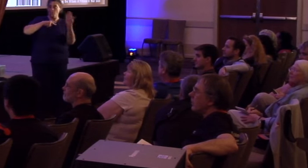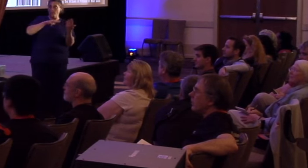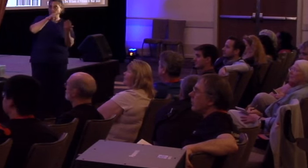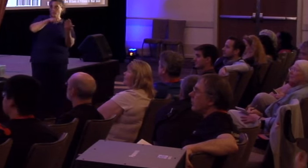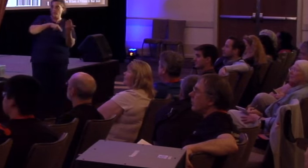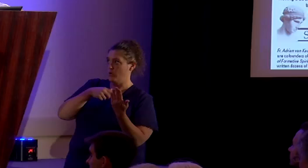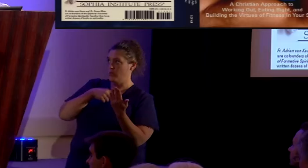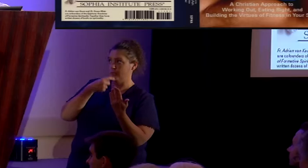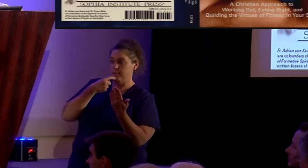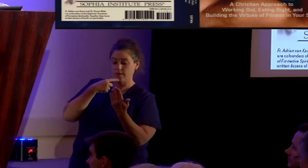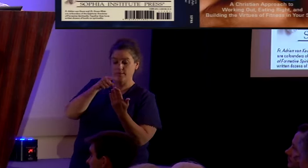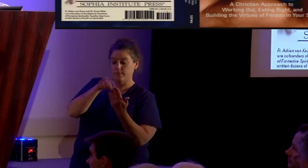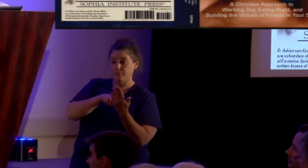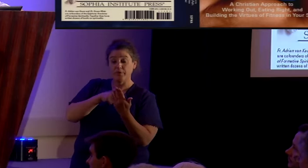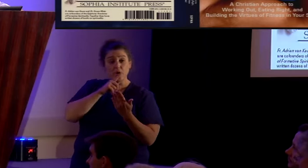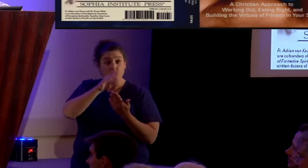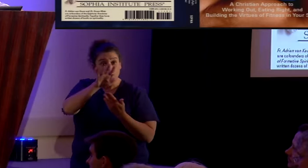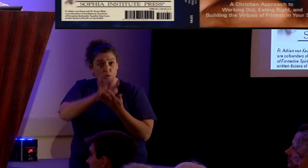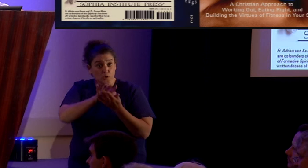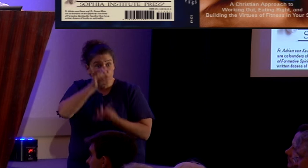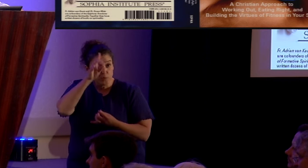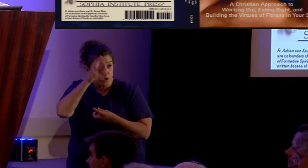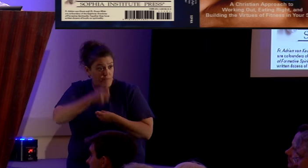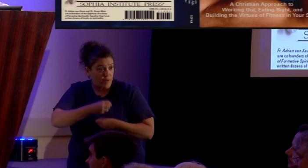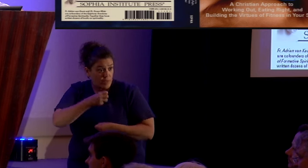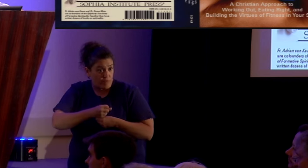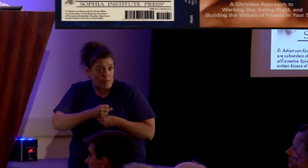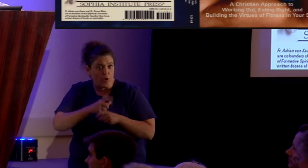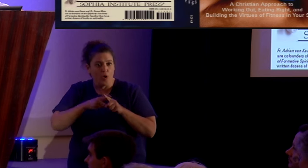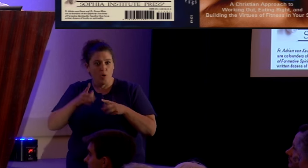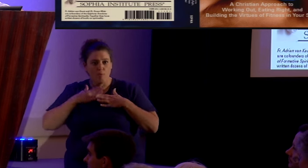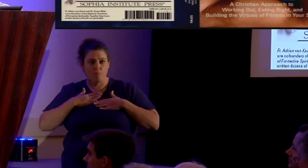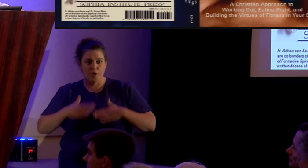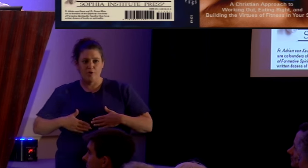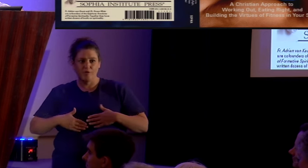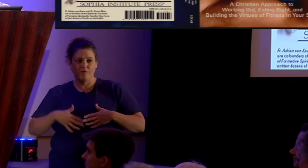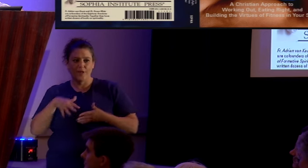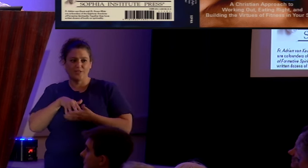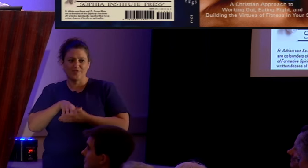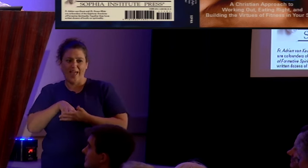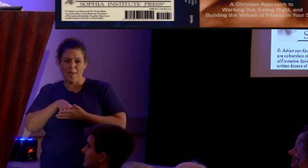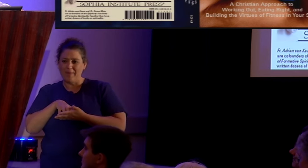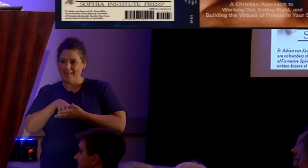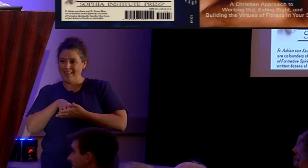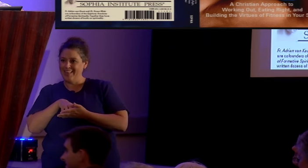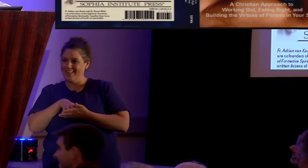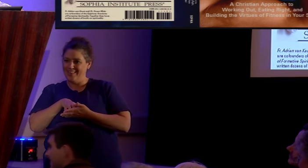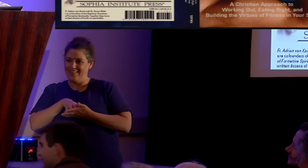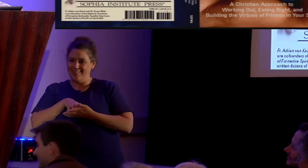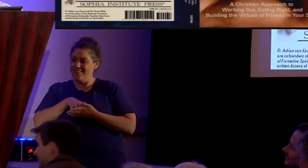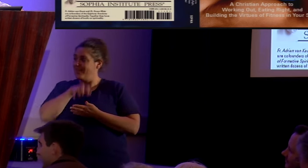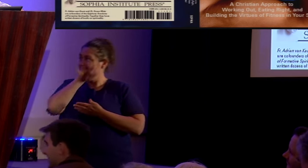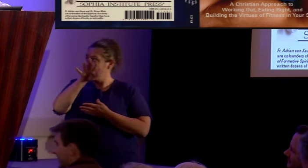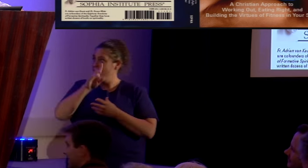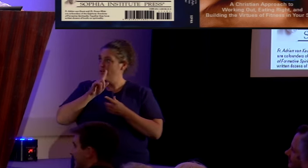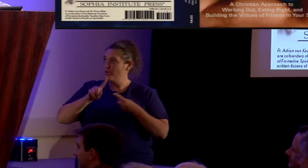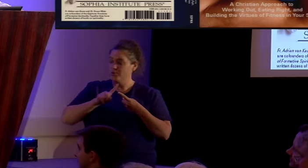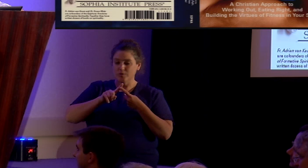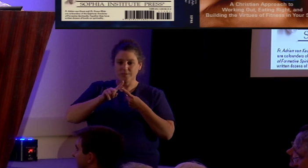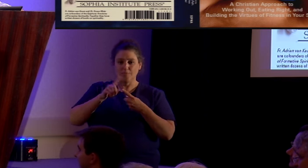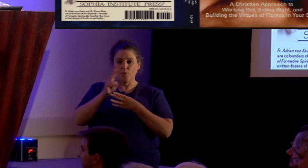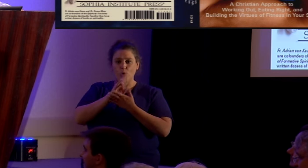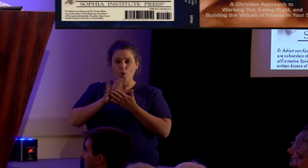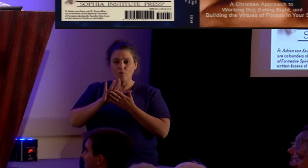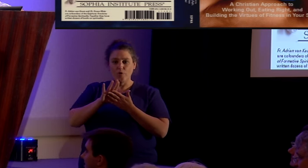read it to you. It says, Is your spirit faithful, but your flesh flabby? Has your temple of the Holy Spirit